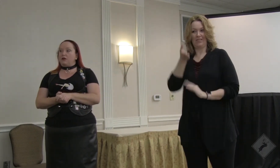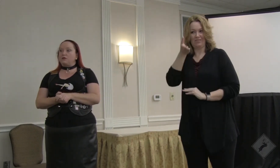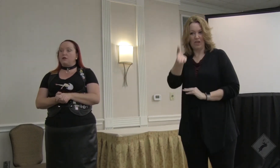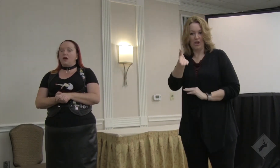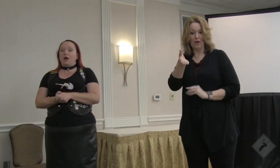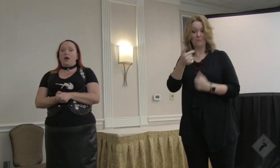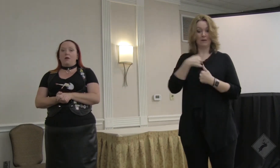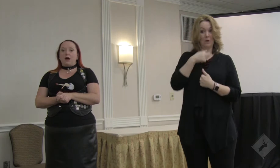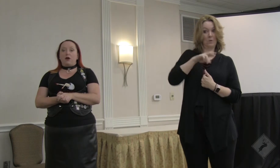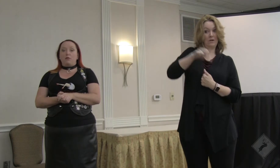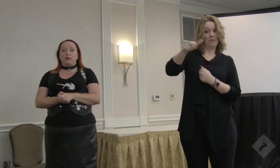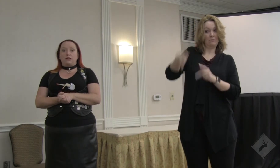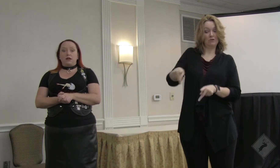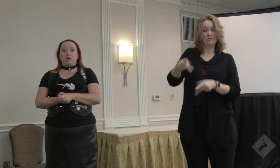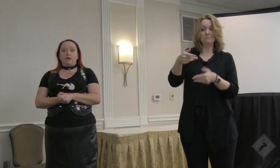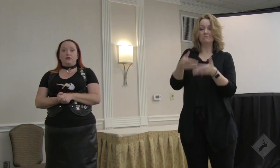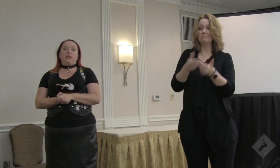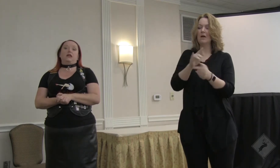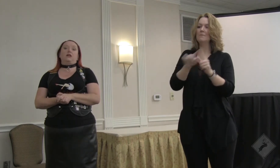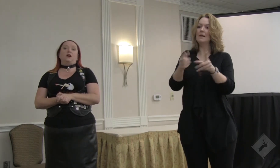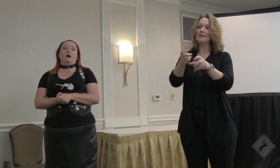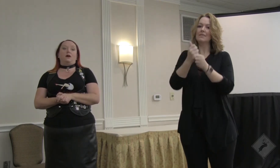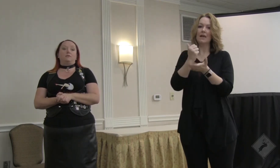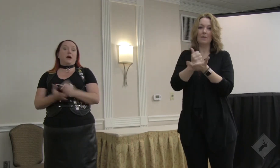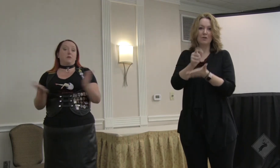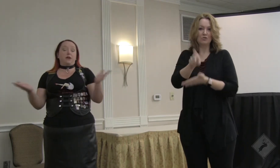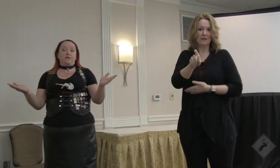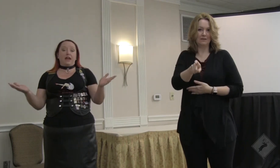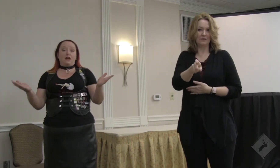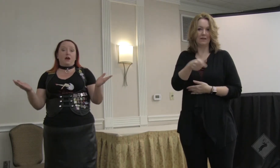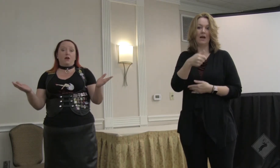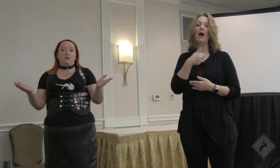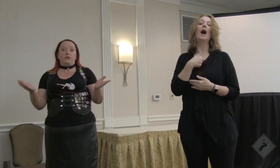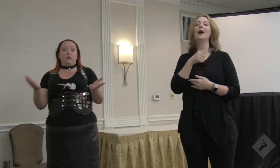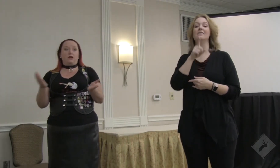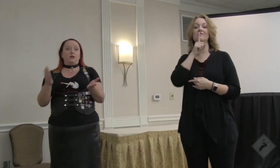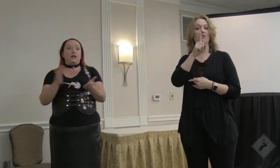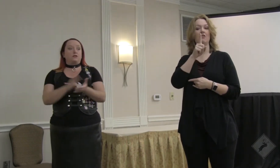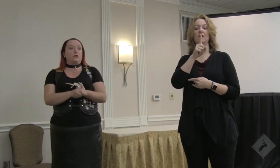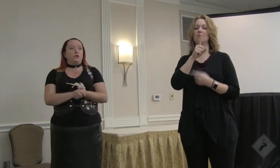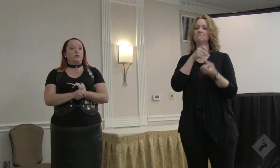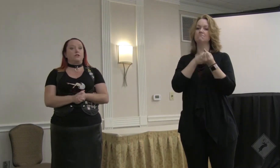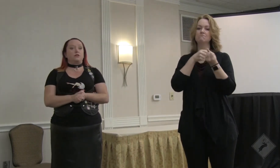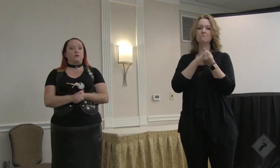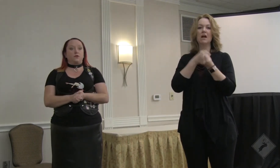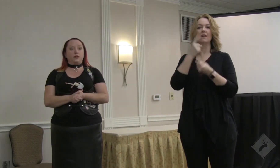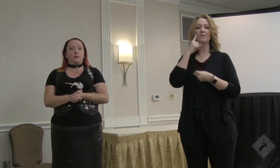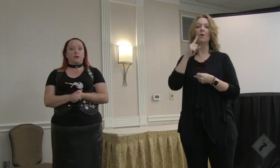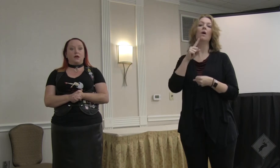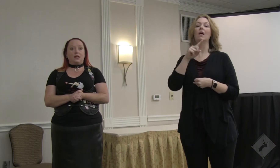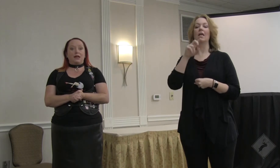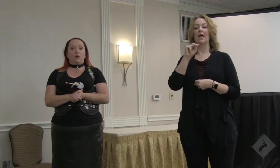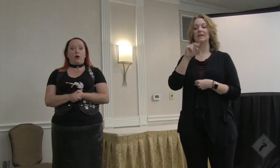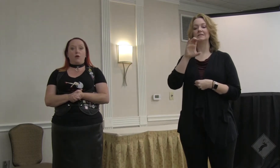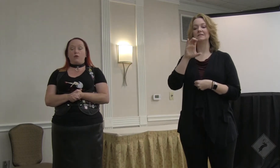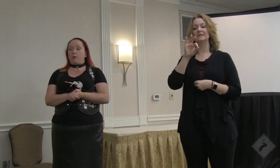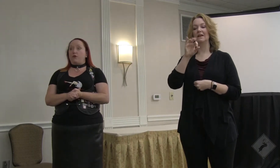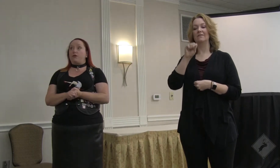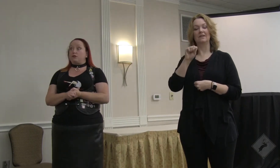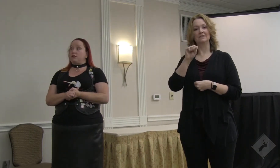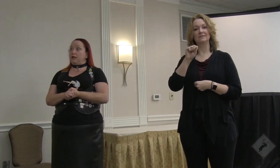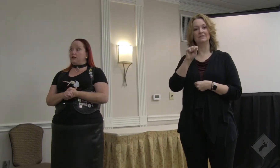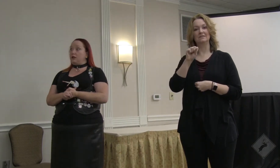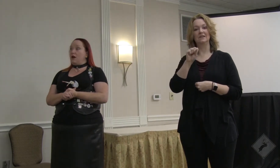then someone else. And by all means get the help that you need. I'm a big fan of the National Coalition of Sexual Freedoms Kink Aware